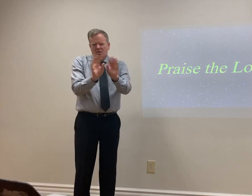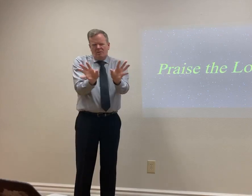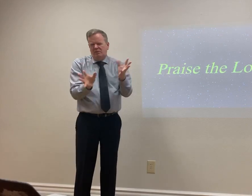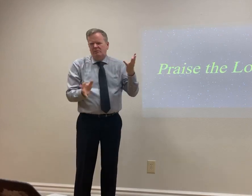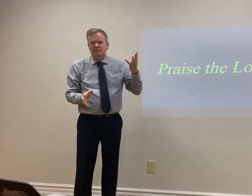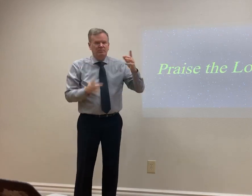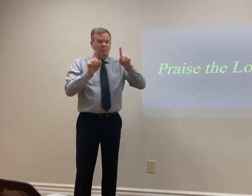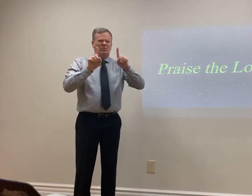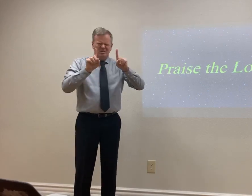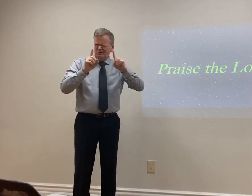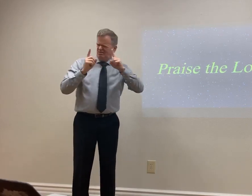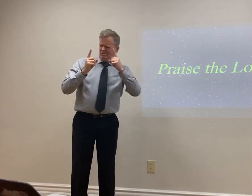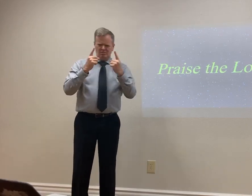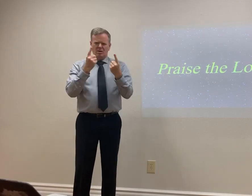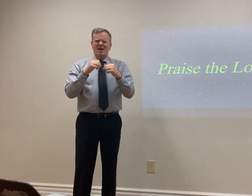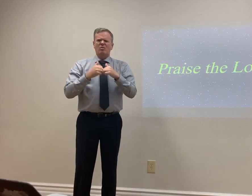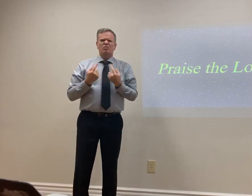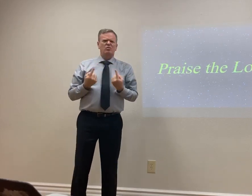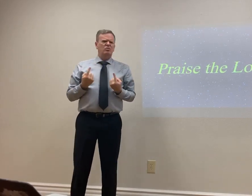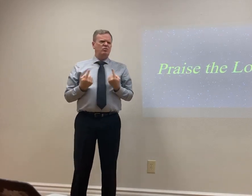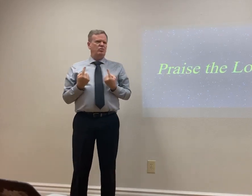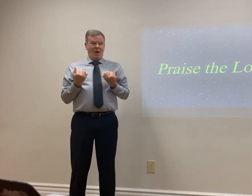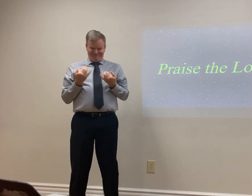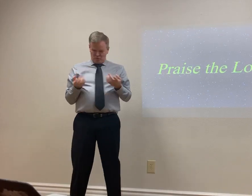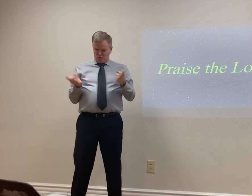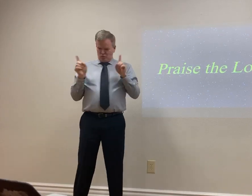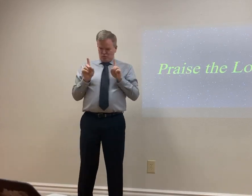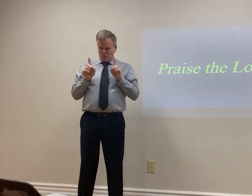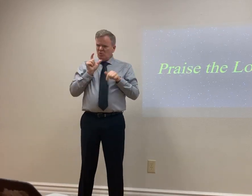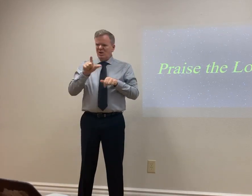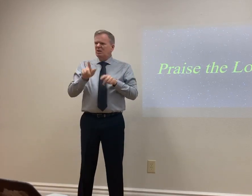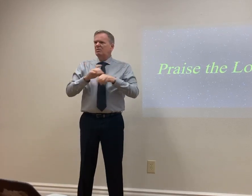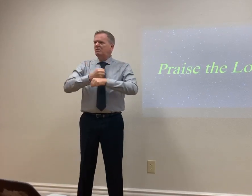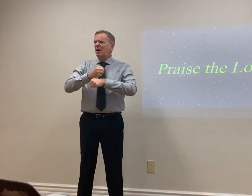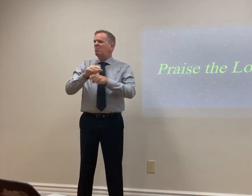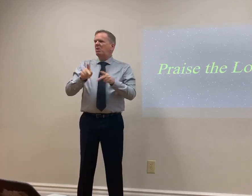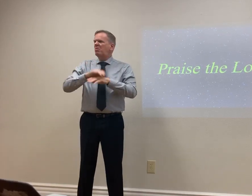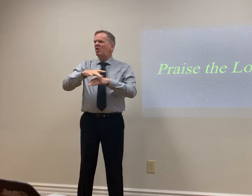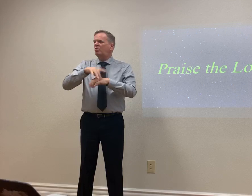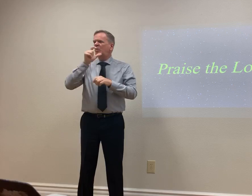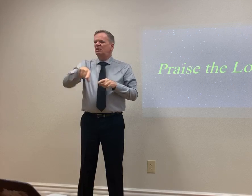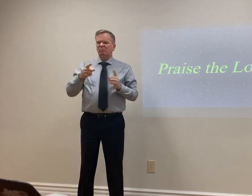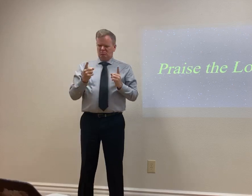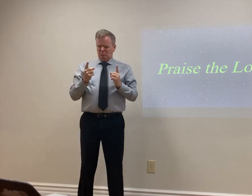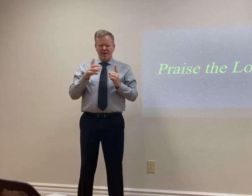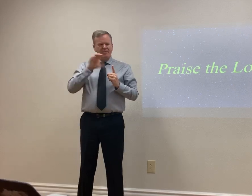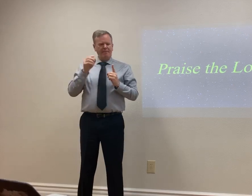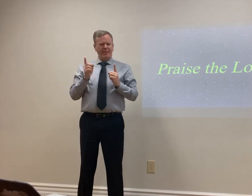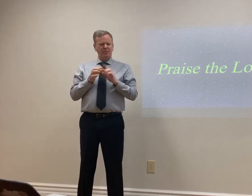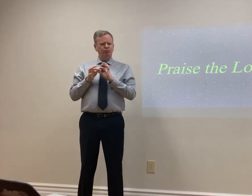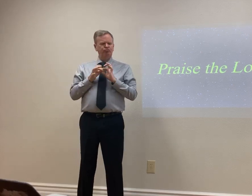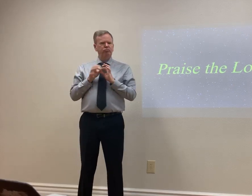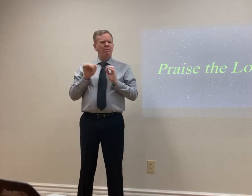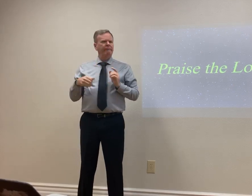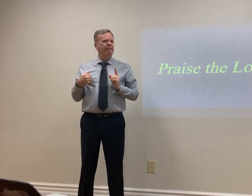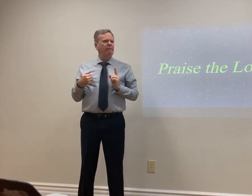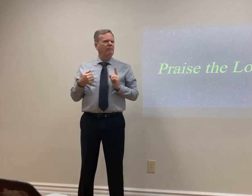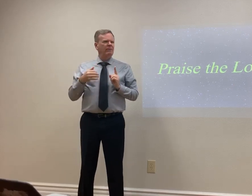ingrained into your understanding, but when you want to separate your deities, why would you need to create people